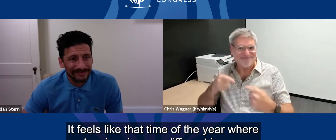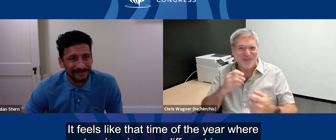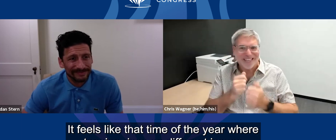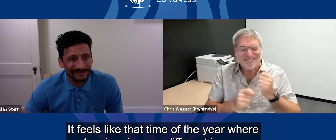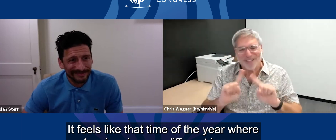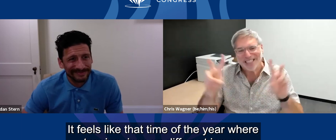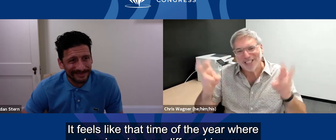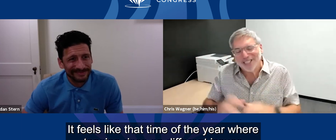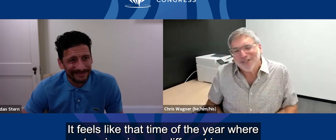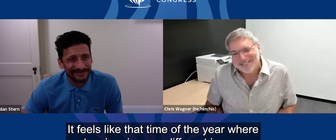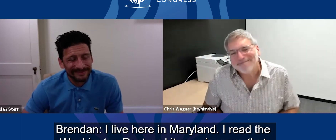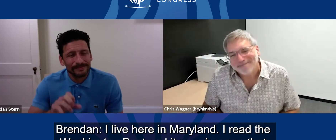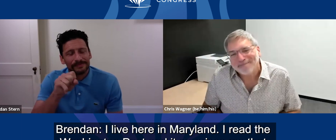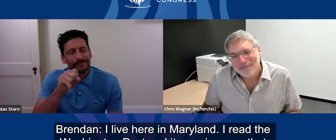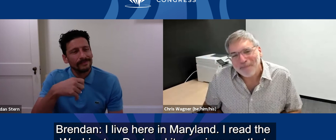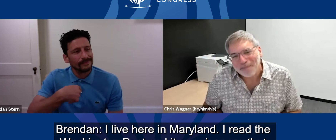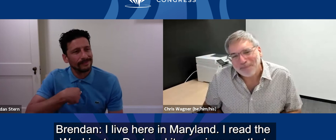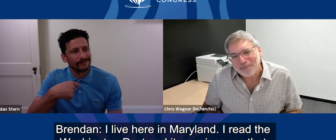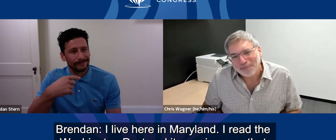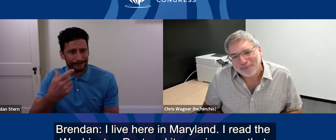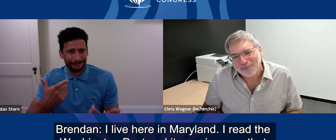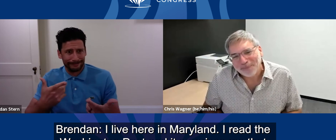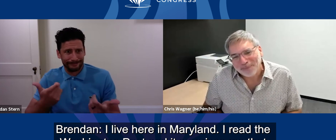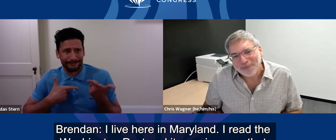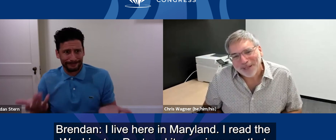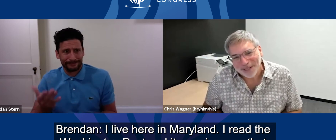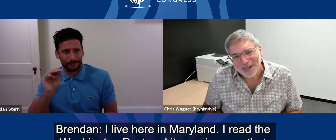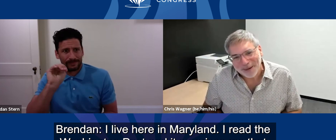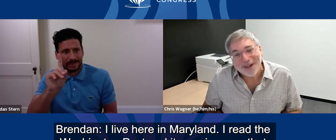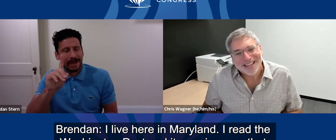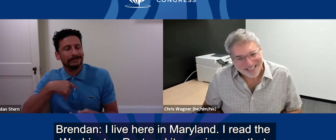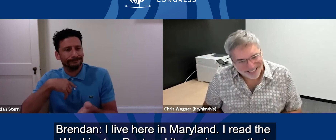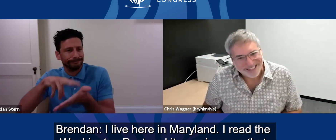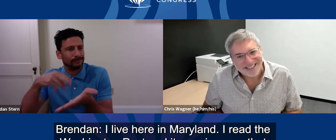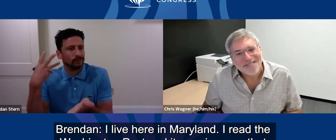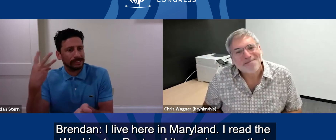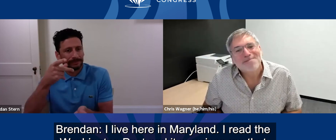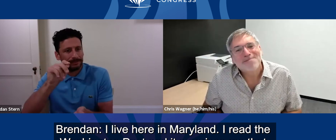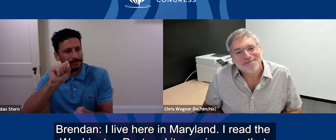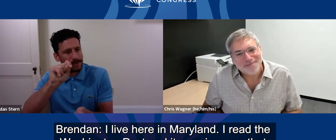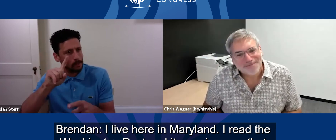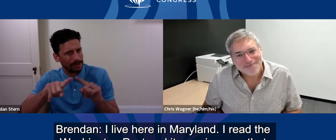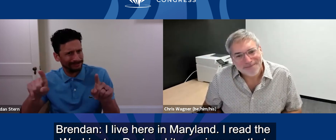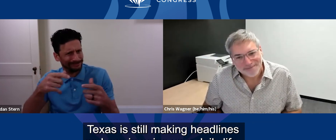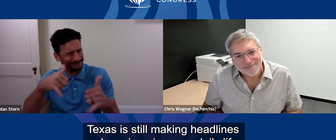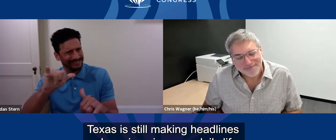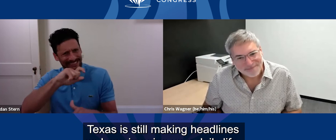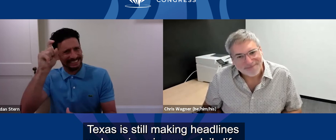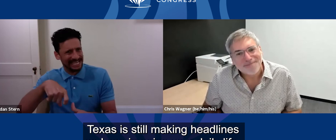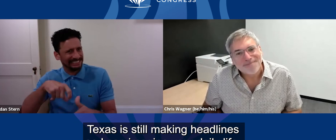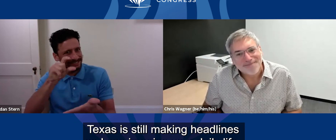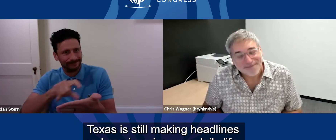different issues. I live here in Maryland. I read the Washington Post, and it surprises me that Texas is still